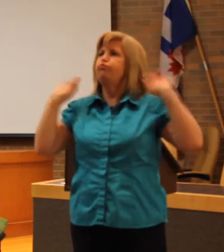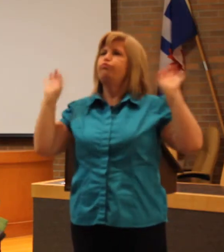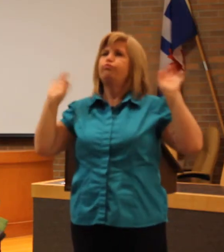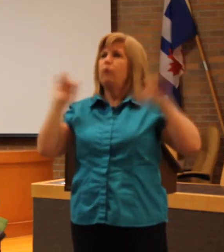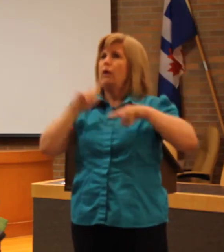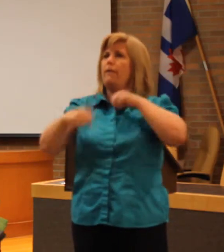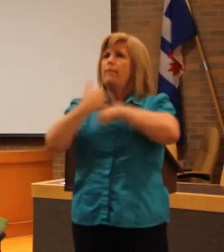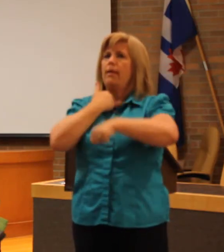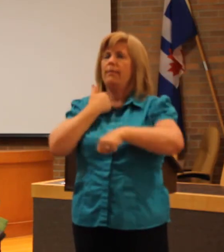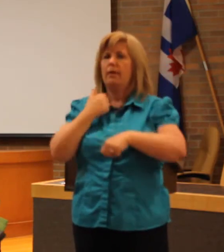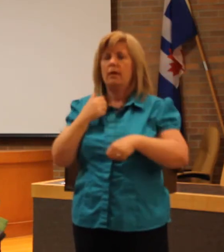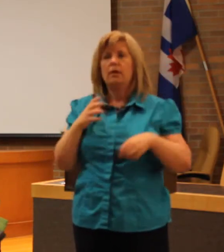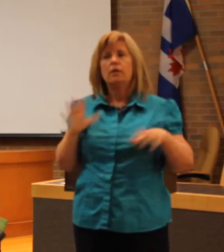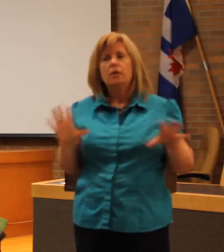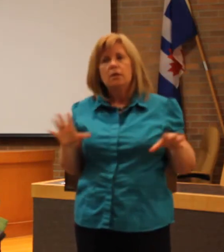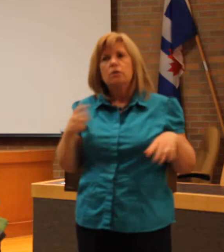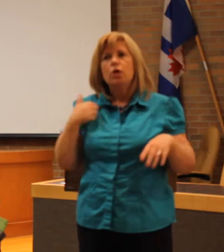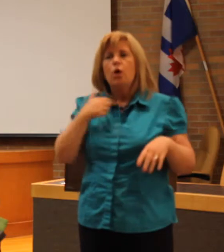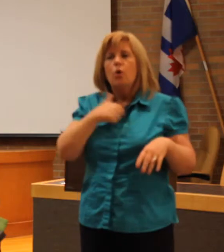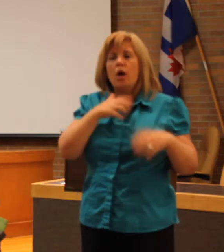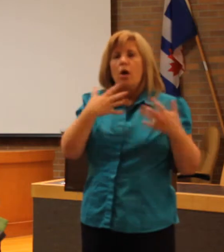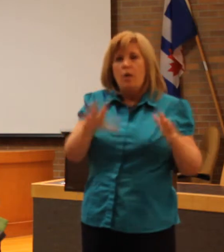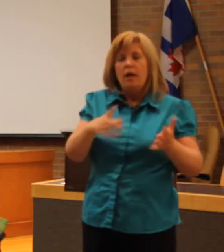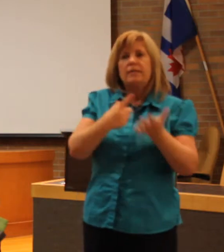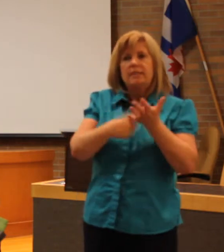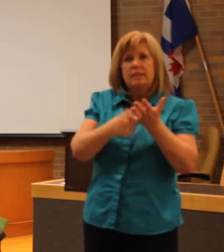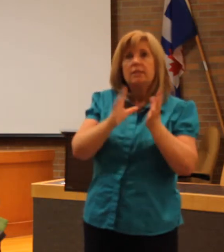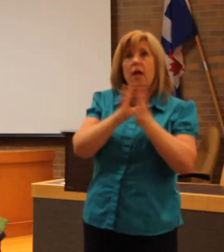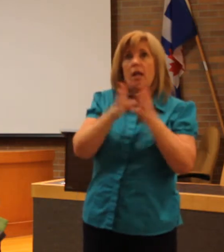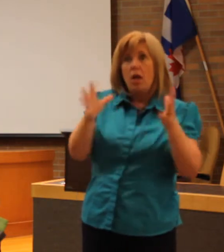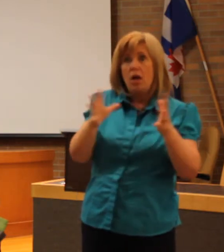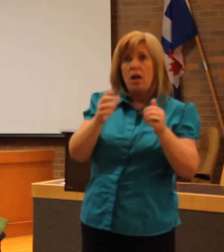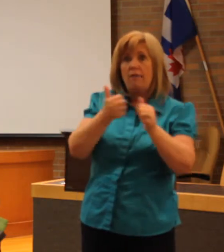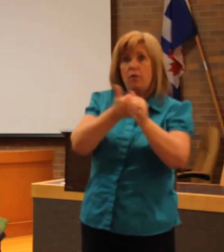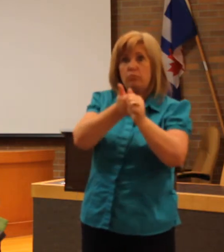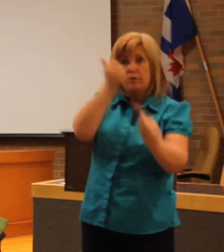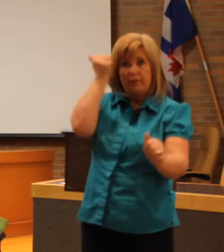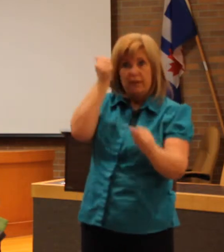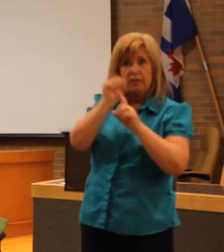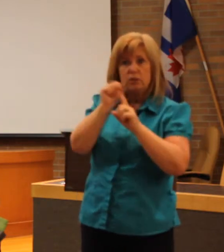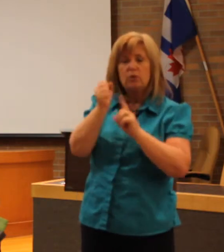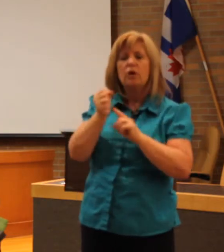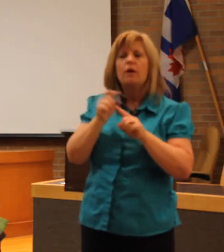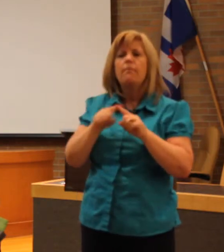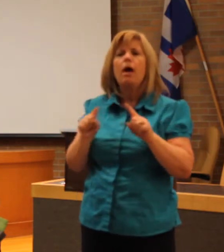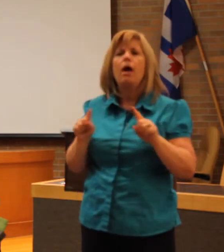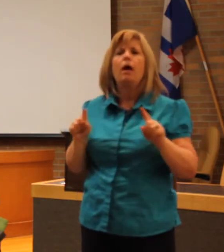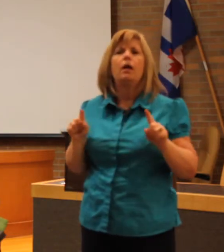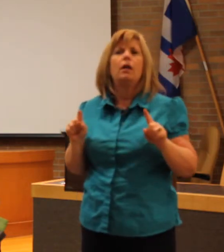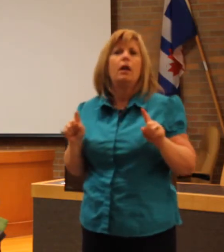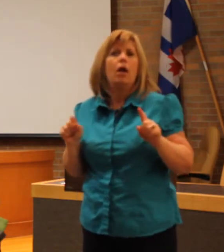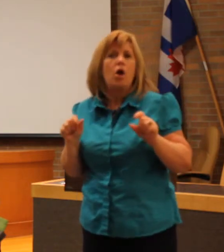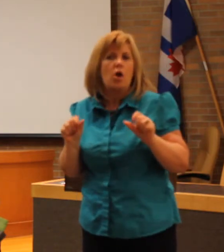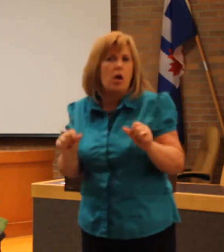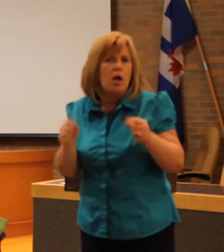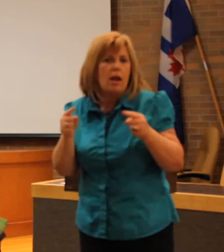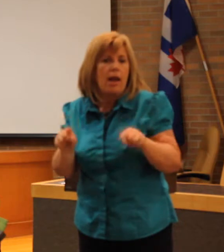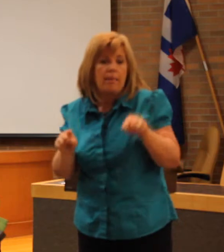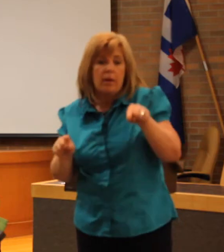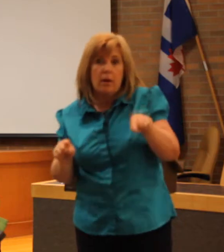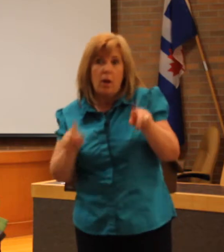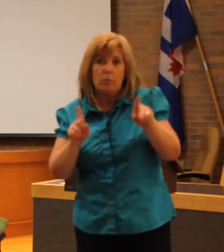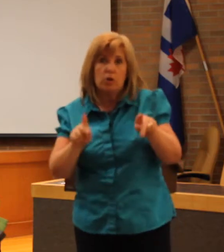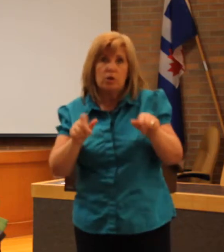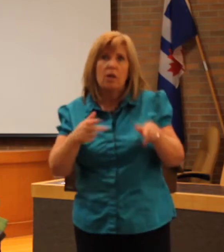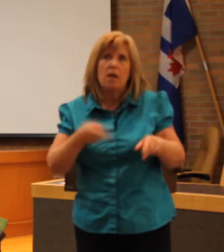we talked a lot about prevention already. Trying to prevent those situations where somebody might be at a higher risk for